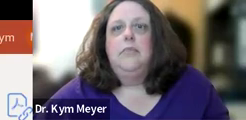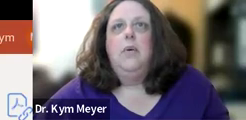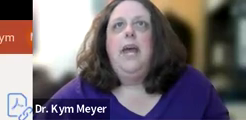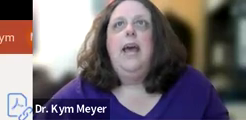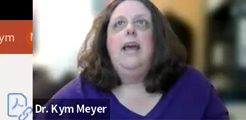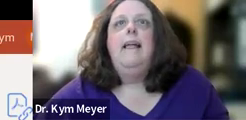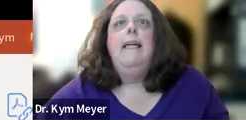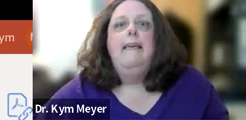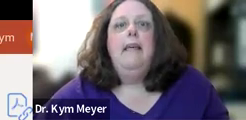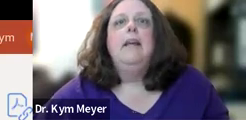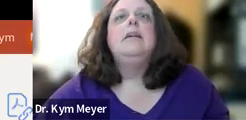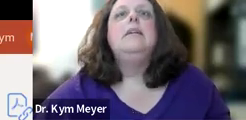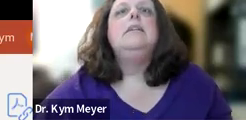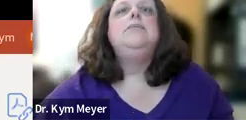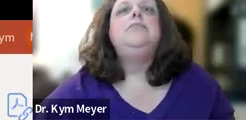Okay.